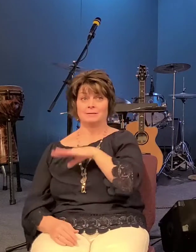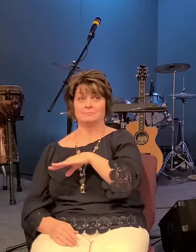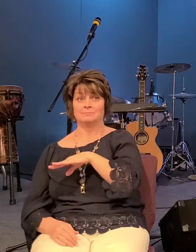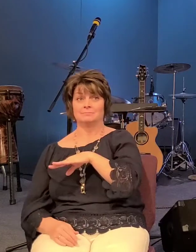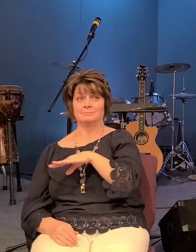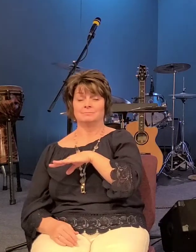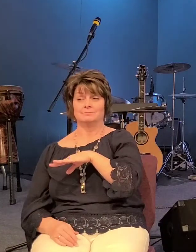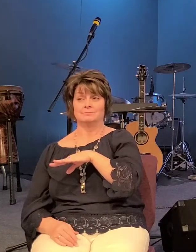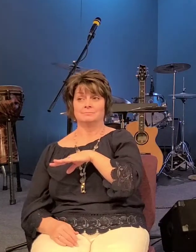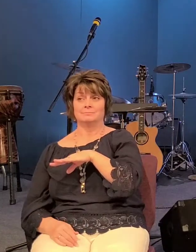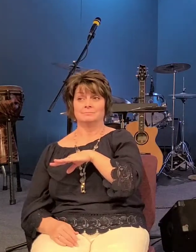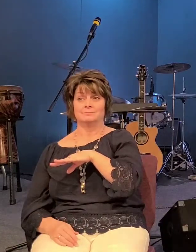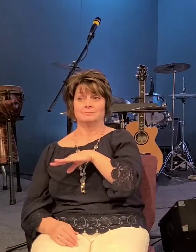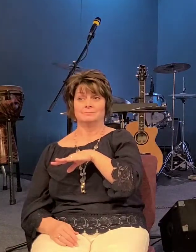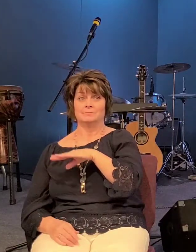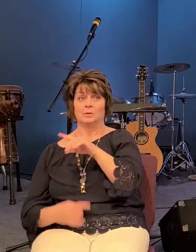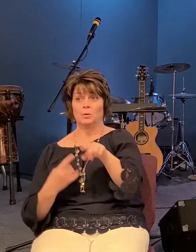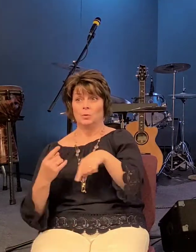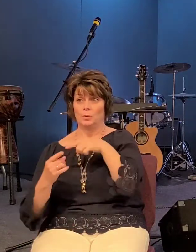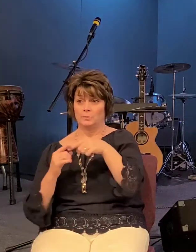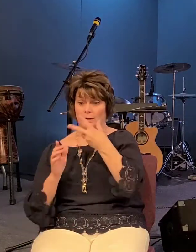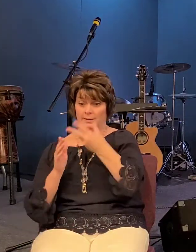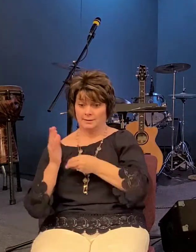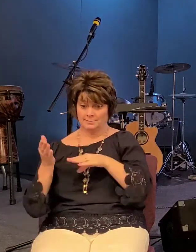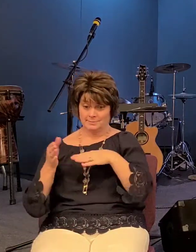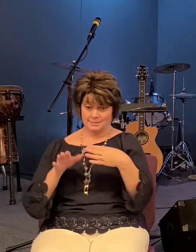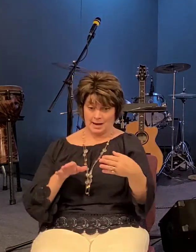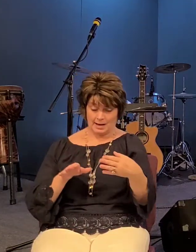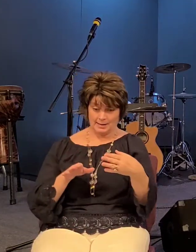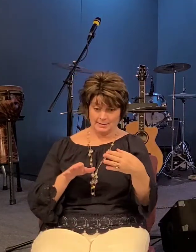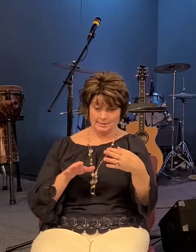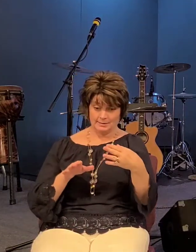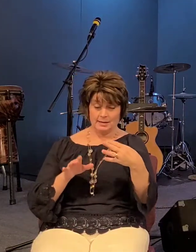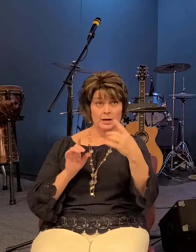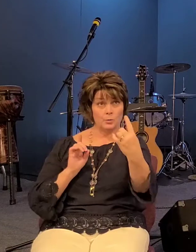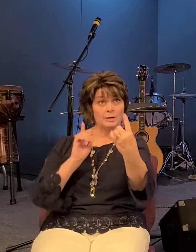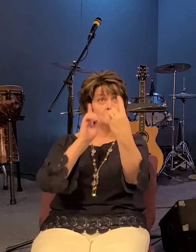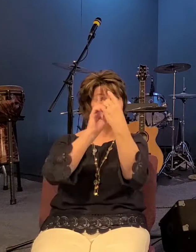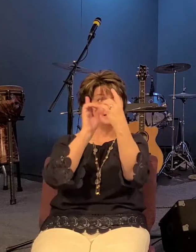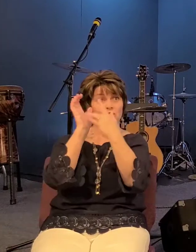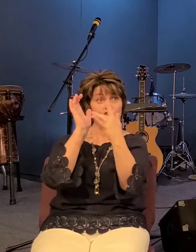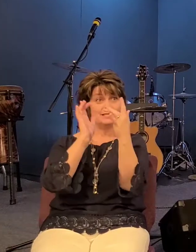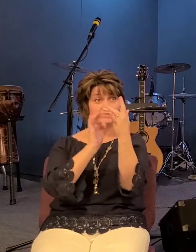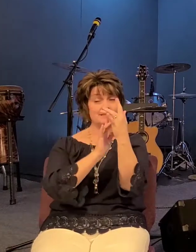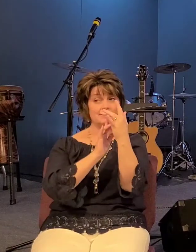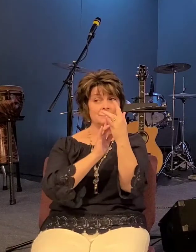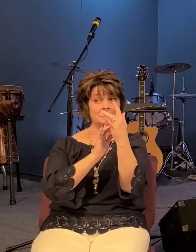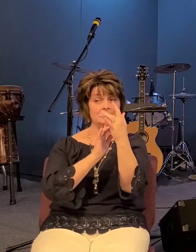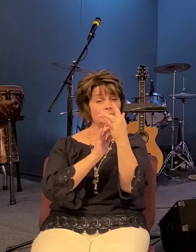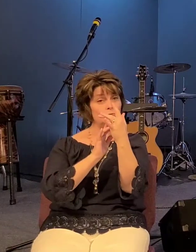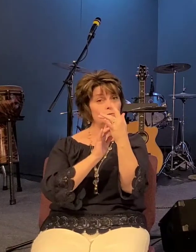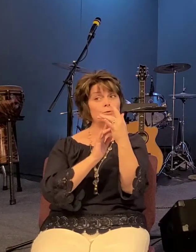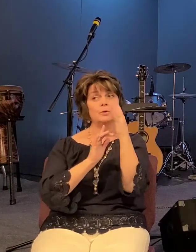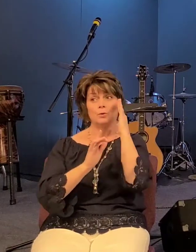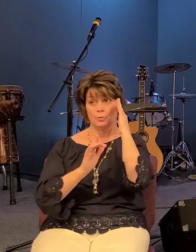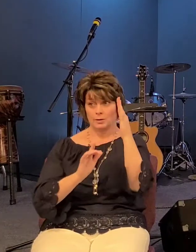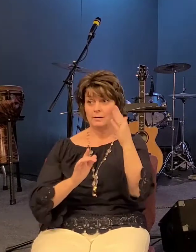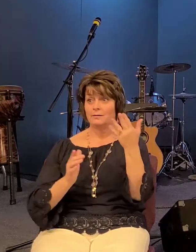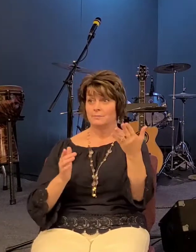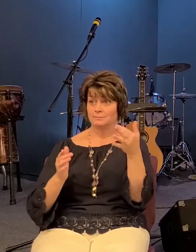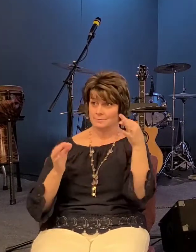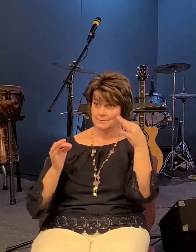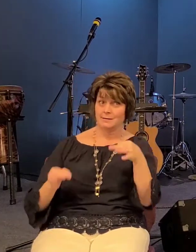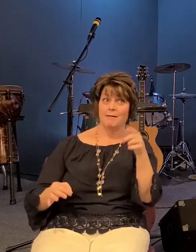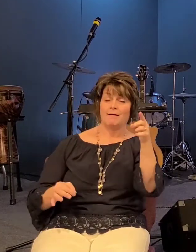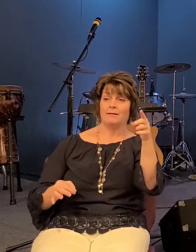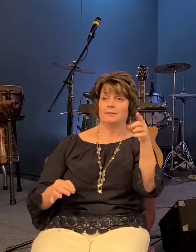because when we receive him and make the declaration that you are lord in our lives